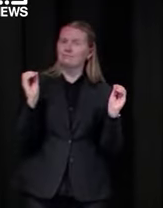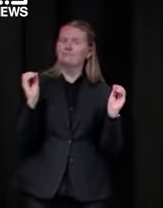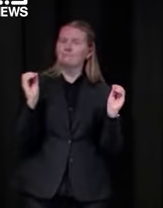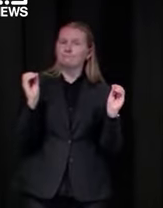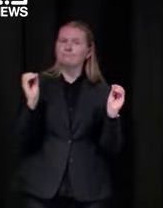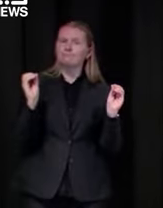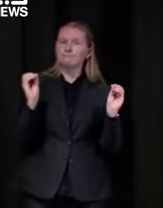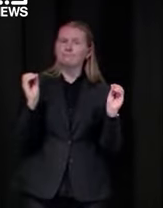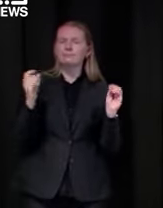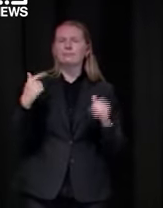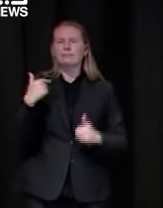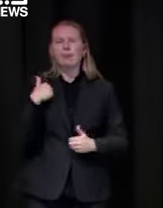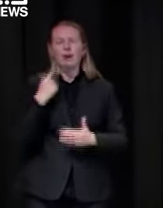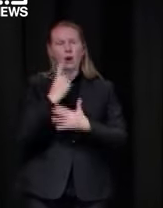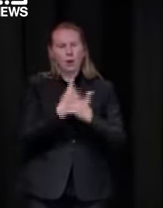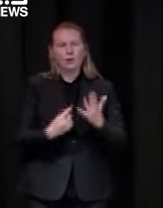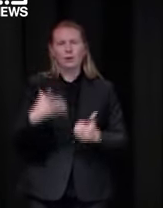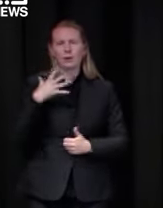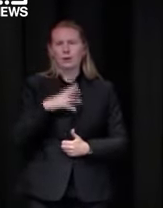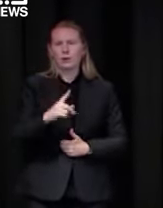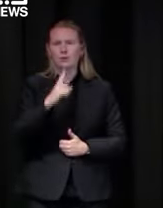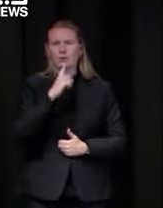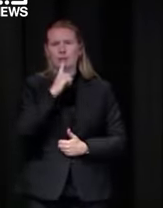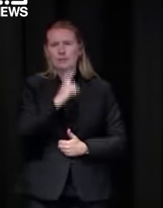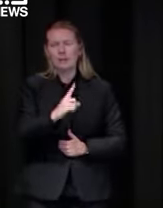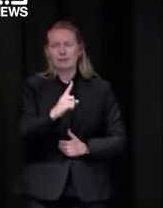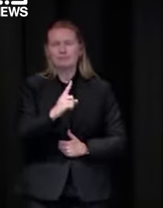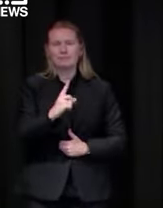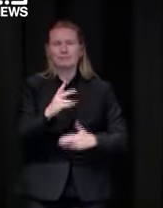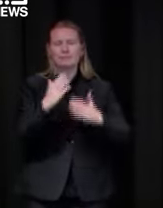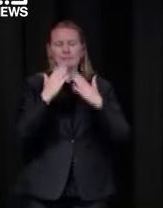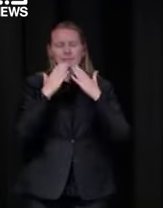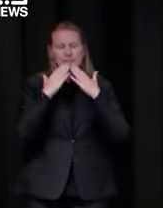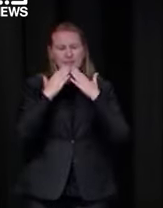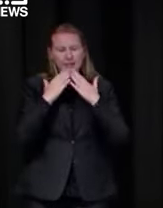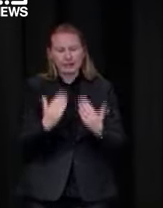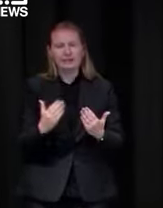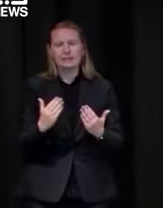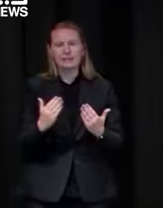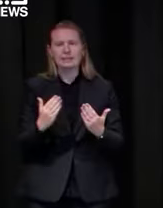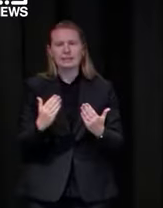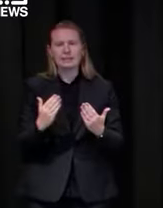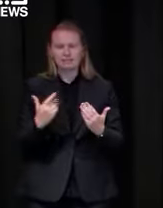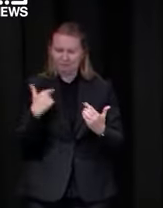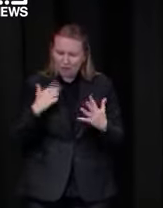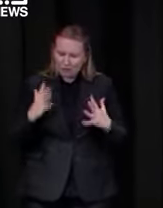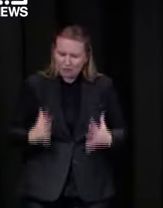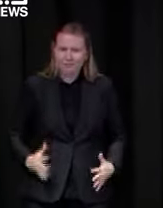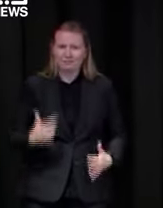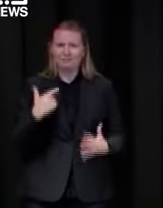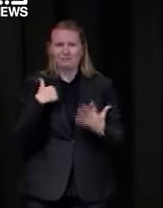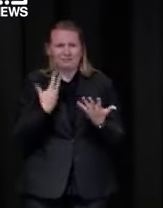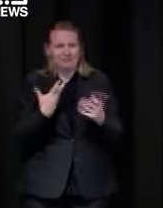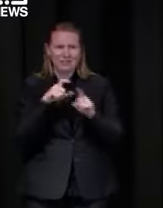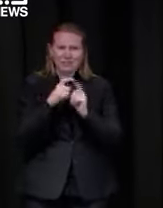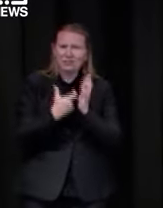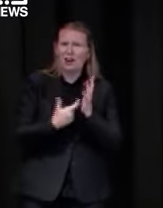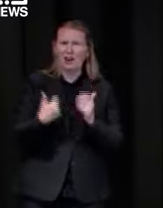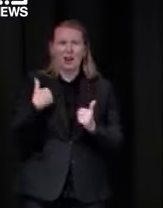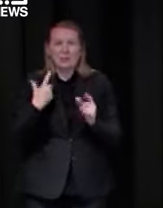it's just a plea from me as a public health official as a physician but also as a human being and a daughter